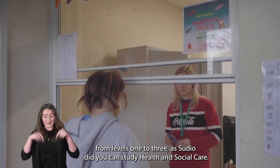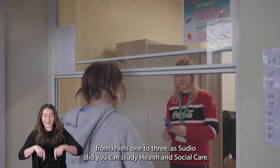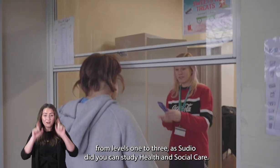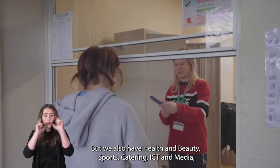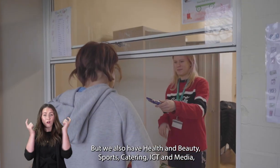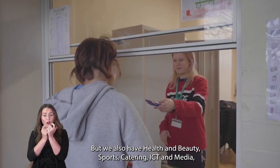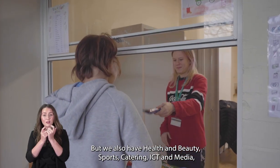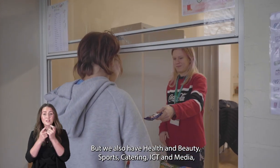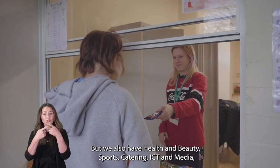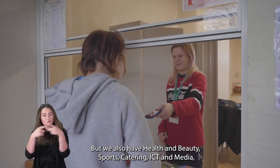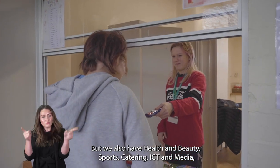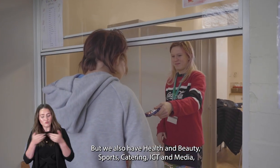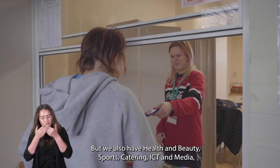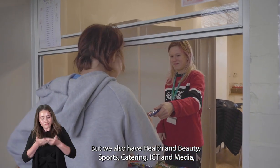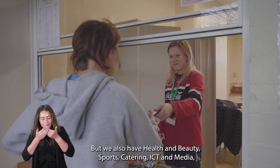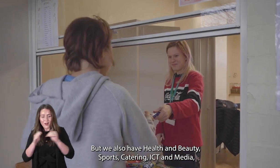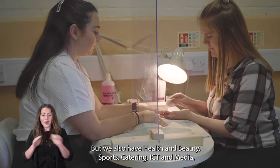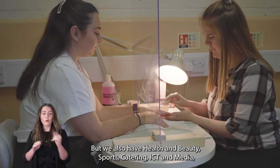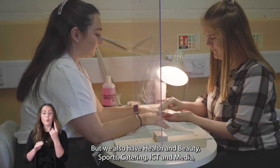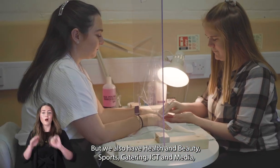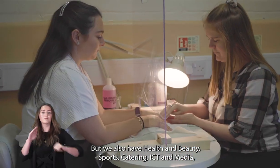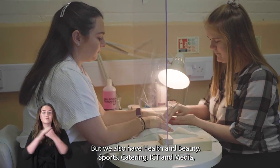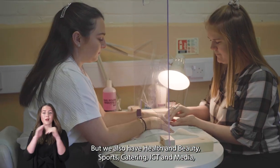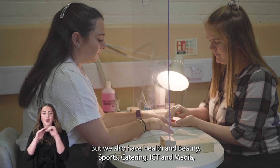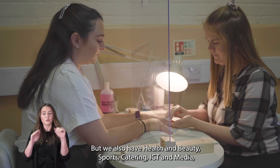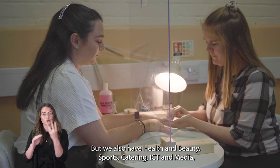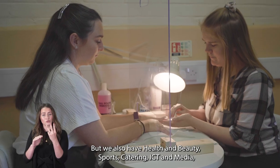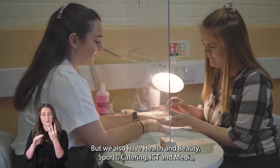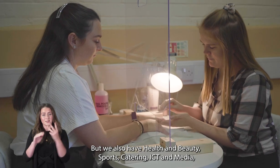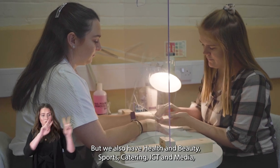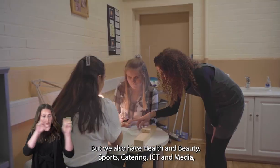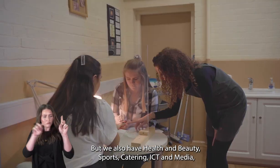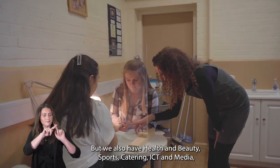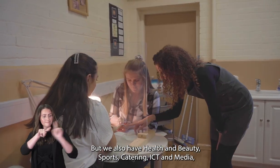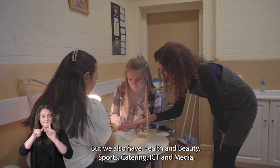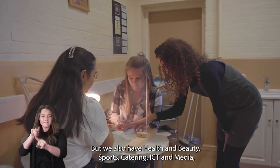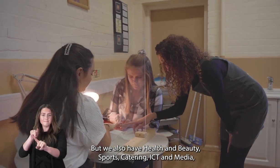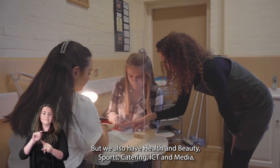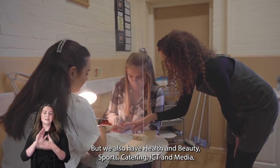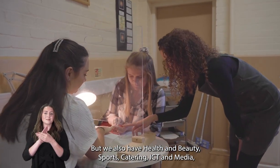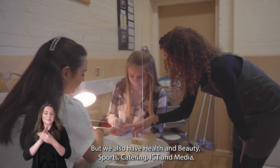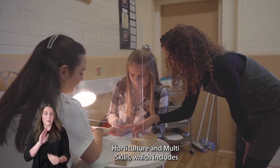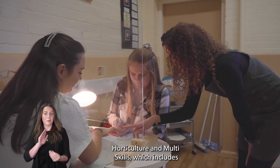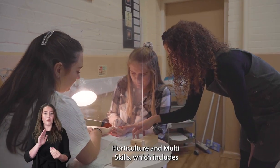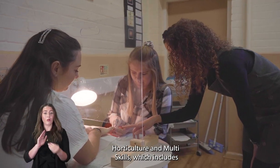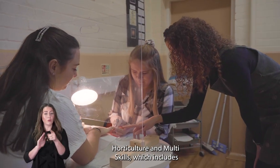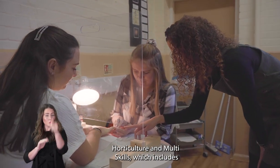social care but we also have health and beauty, sports, catering, ICT and media,